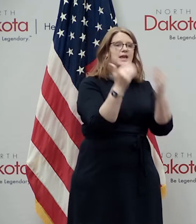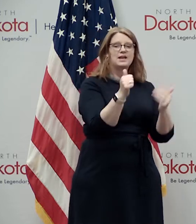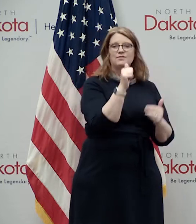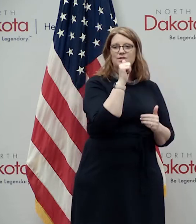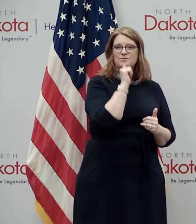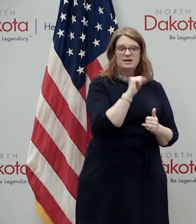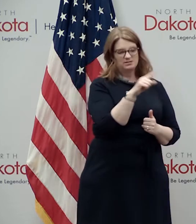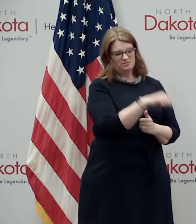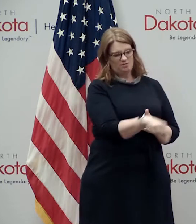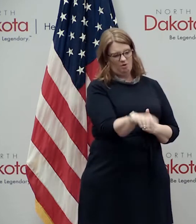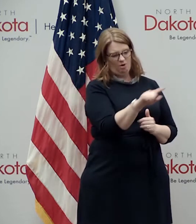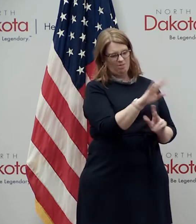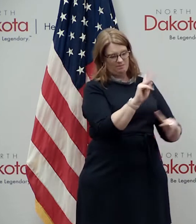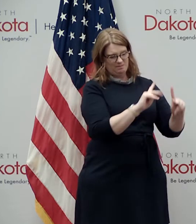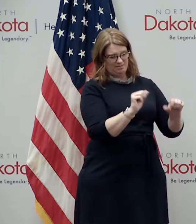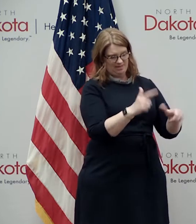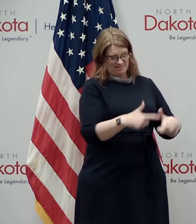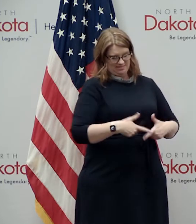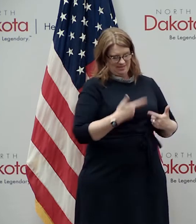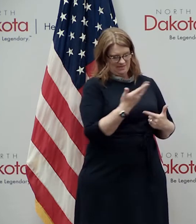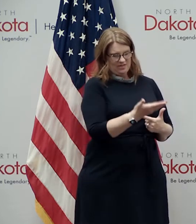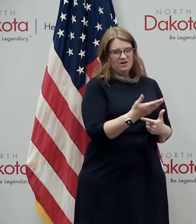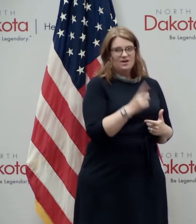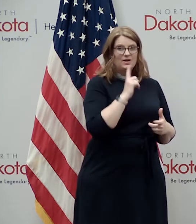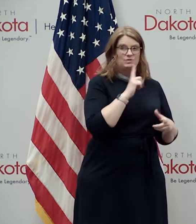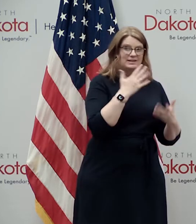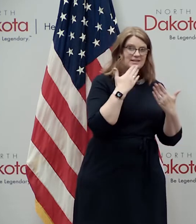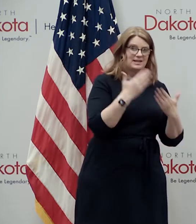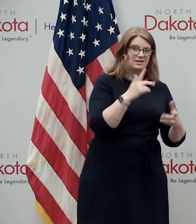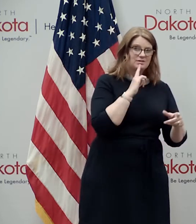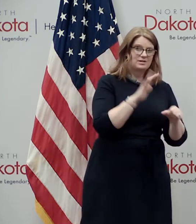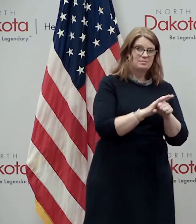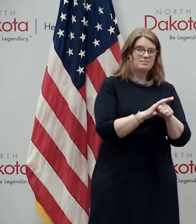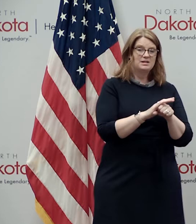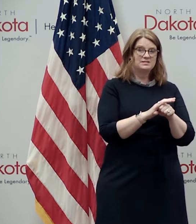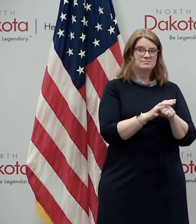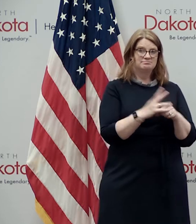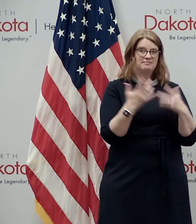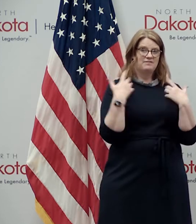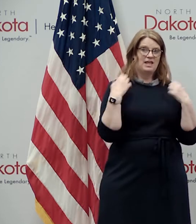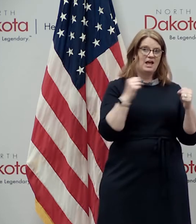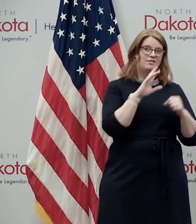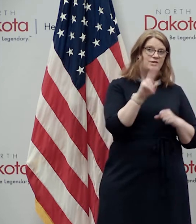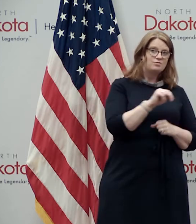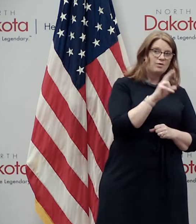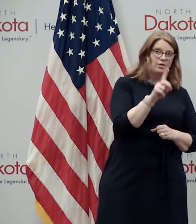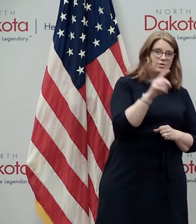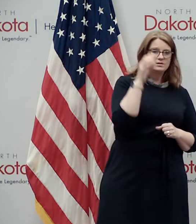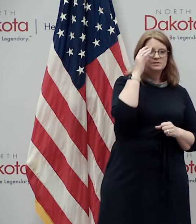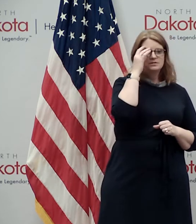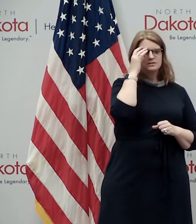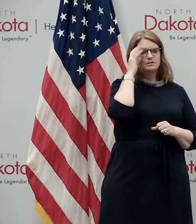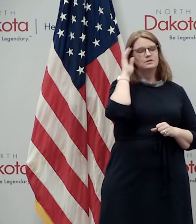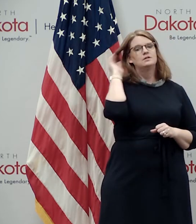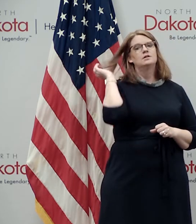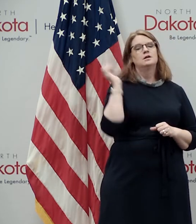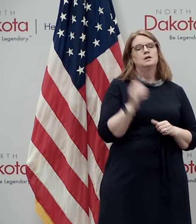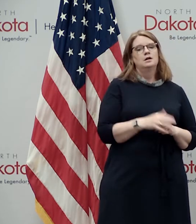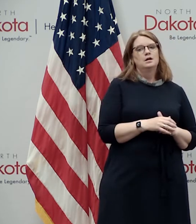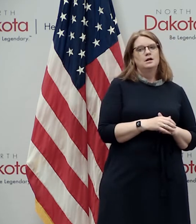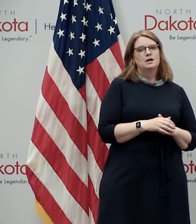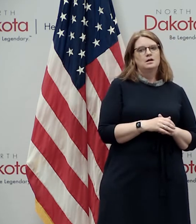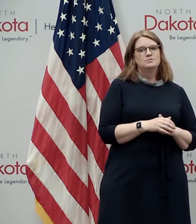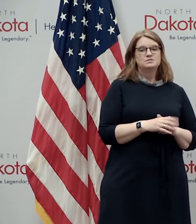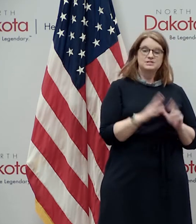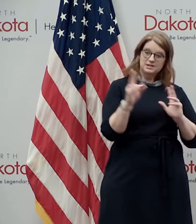residents and family members and thanks for your commitment to the whole health of north dakotans in your charge we also want to thank you to our the